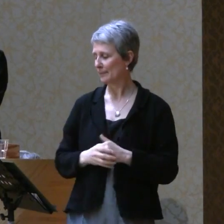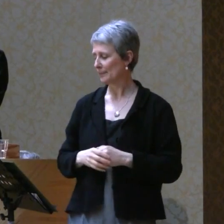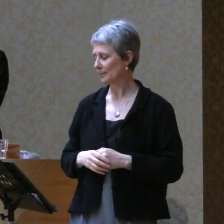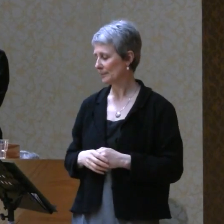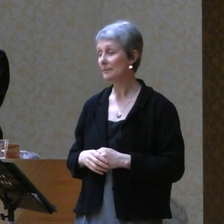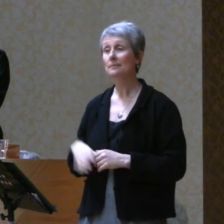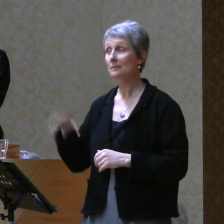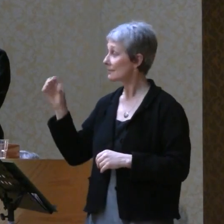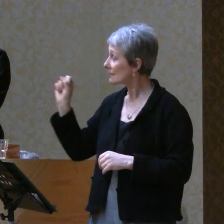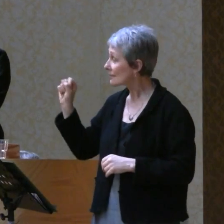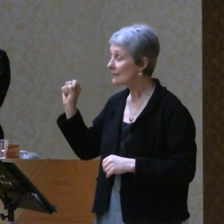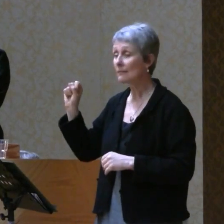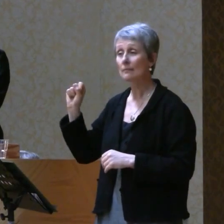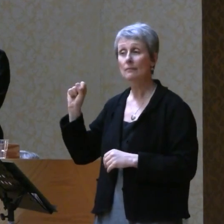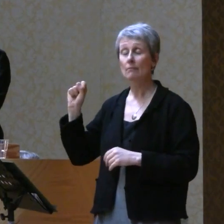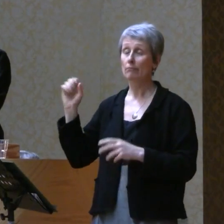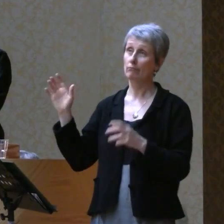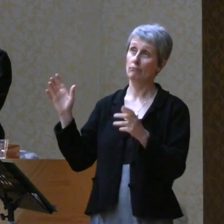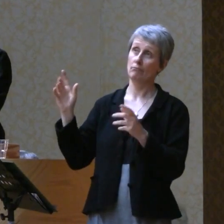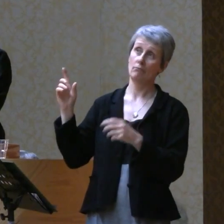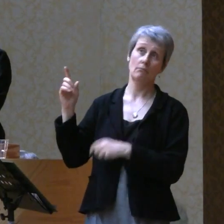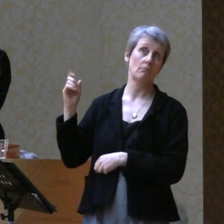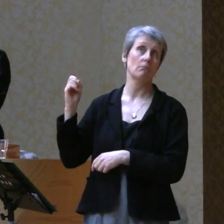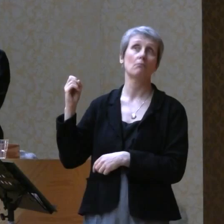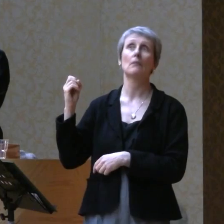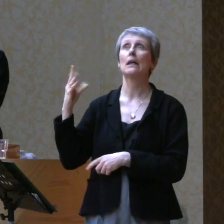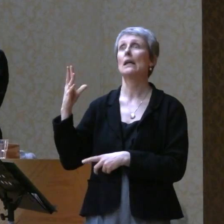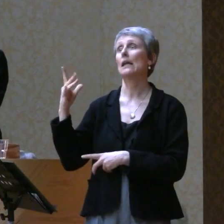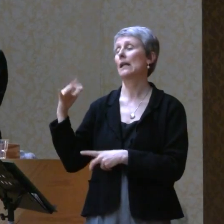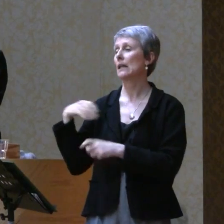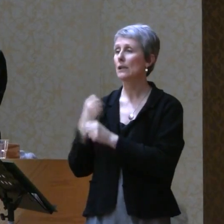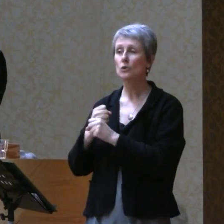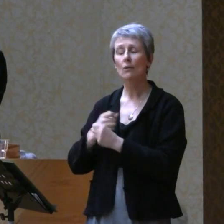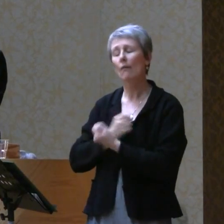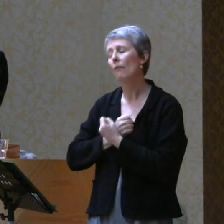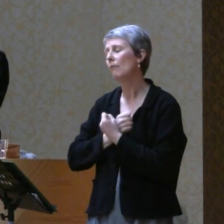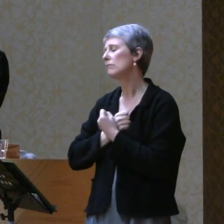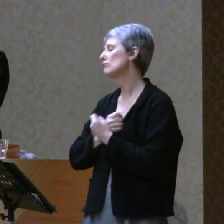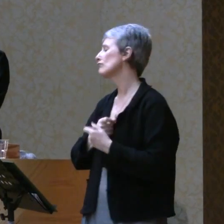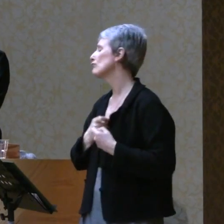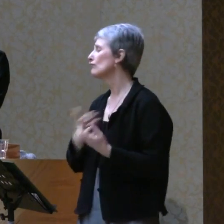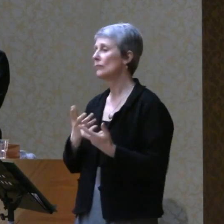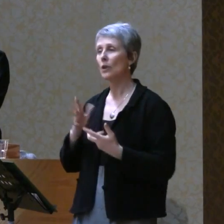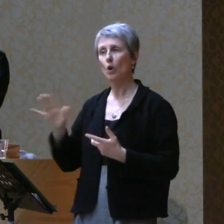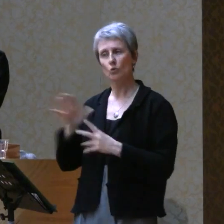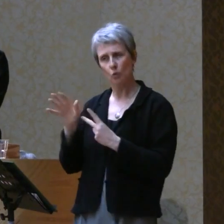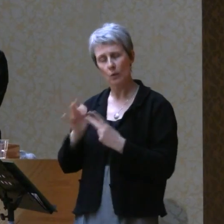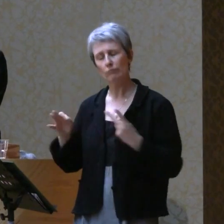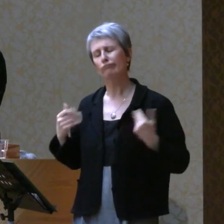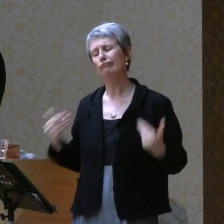Samaya, have spent your entire life reaching out in love as a courageous choice.